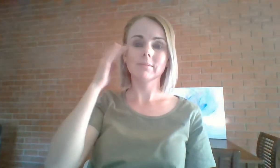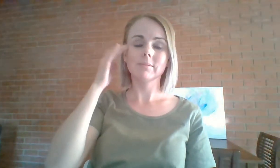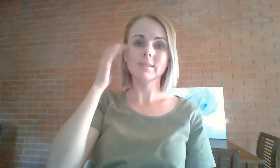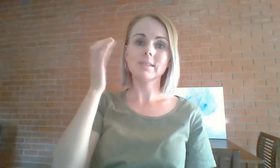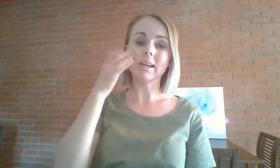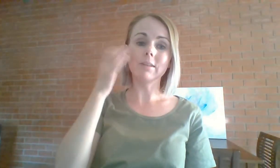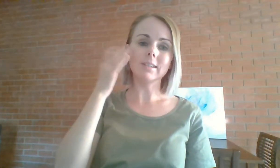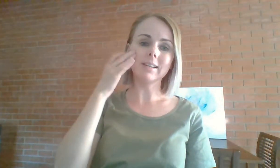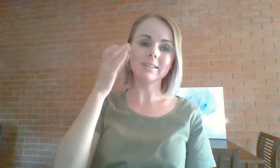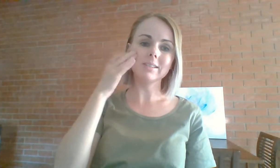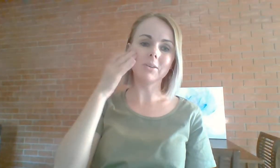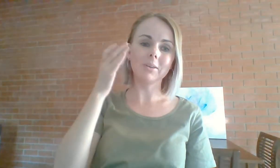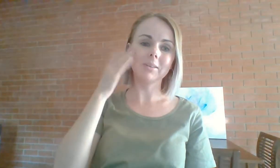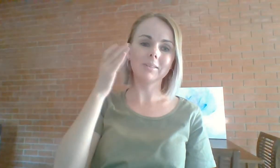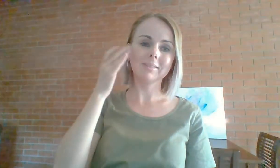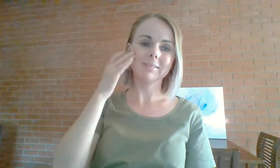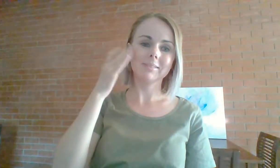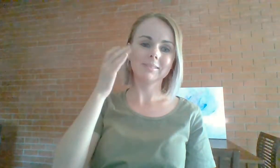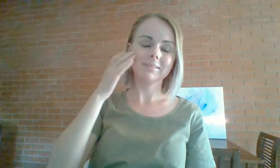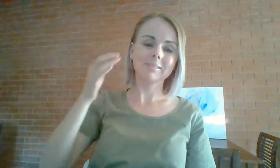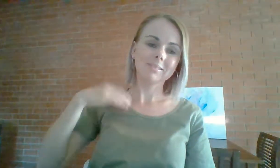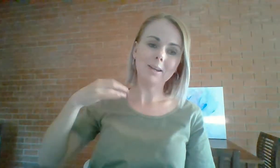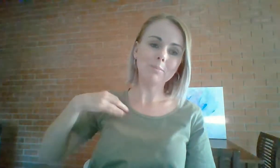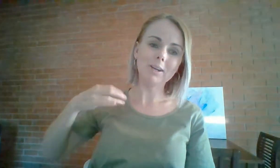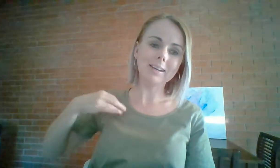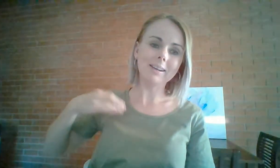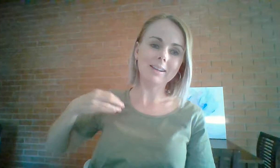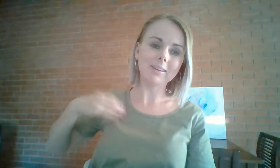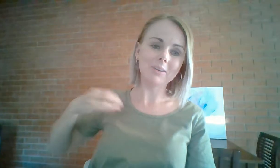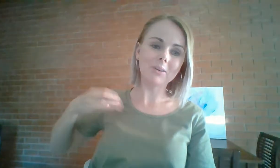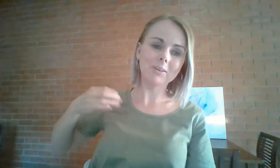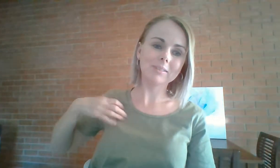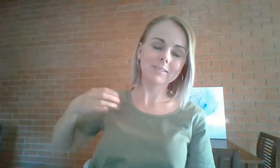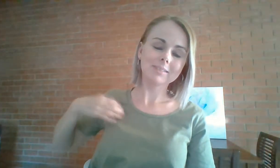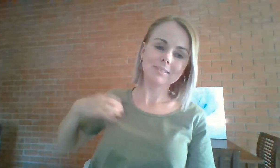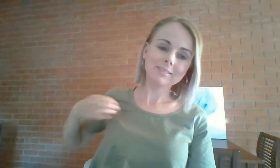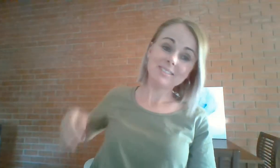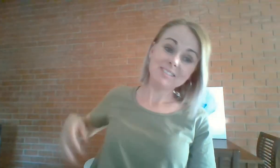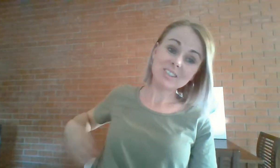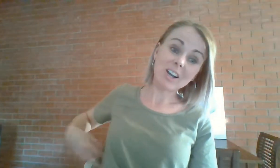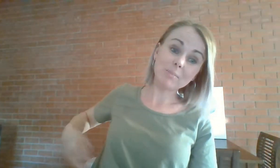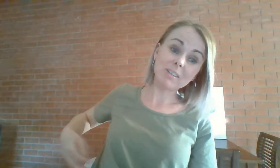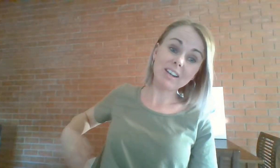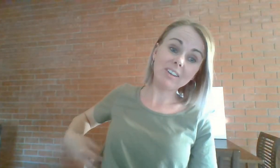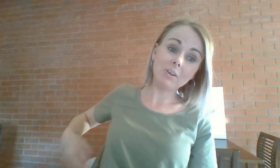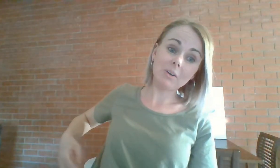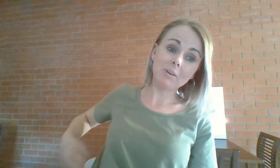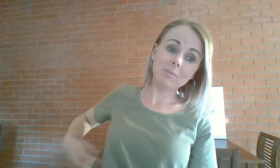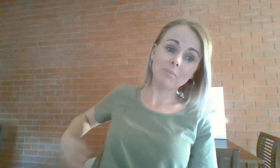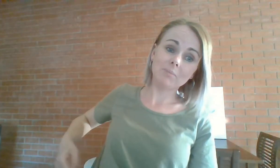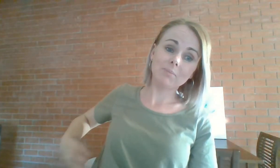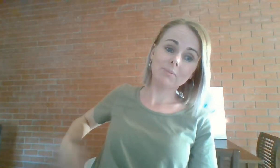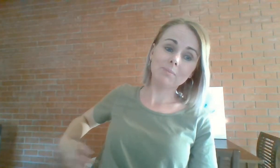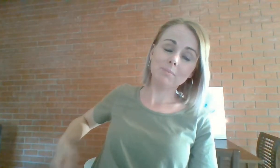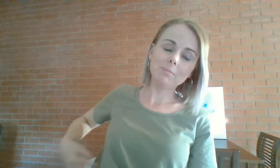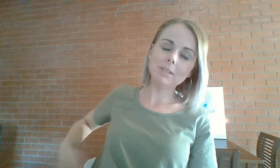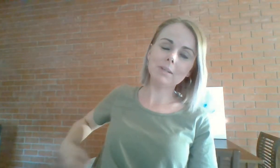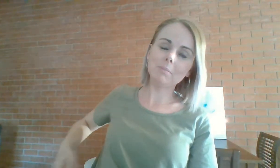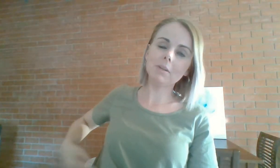It's safe to let this go. I'm ready to let it go. It's time to let it go. Big deep breath